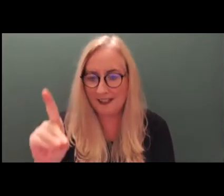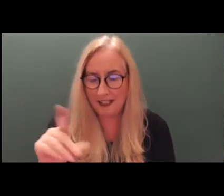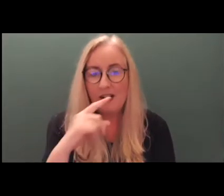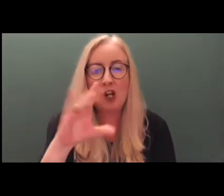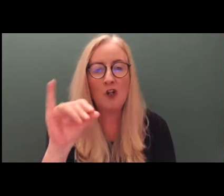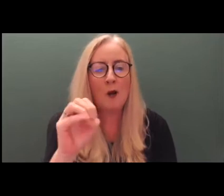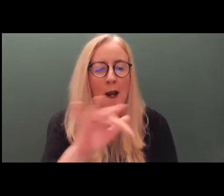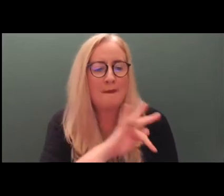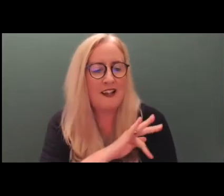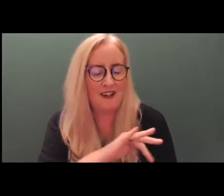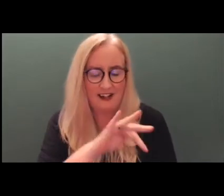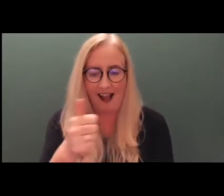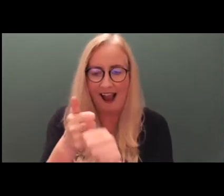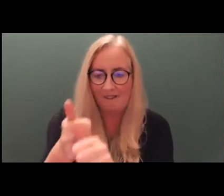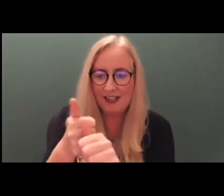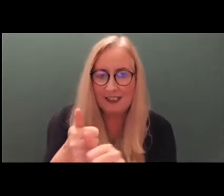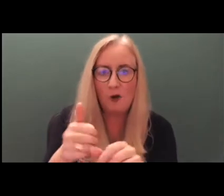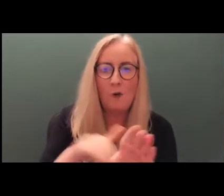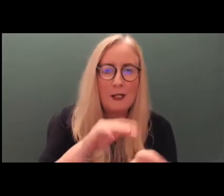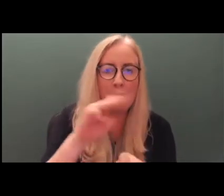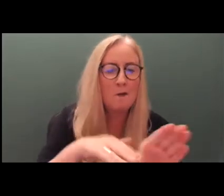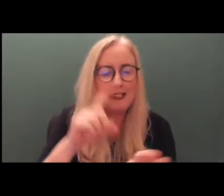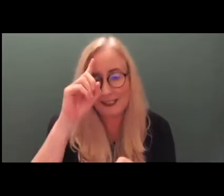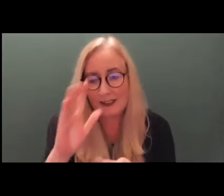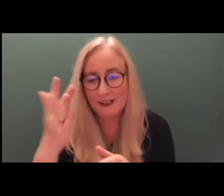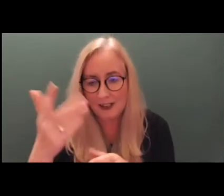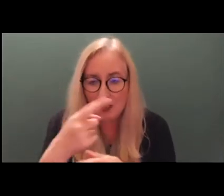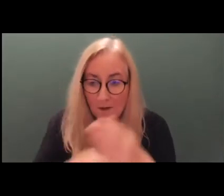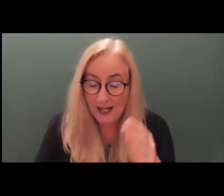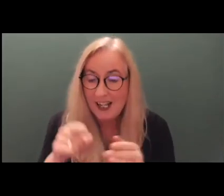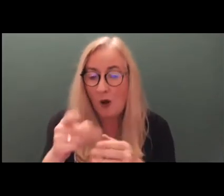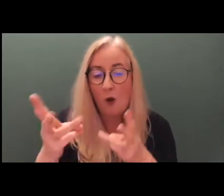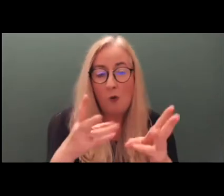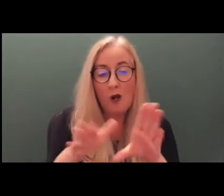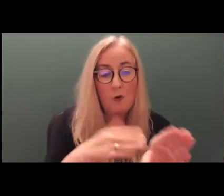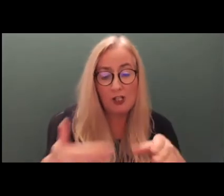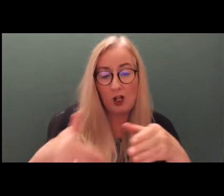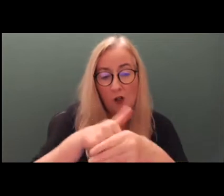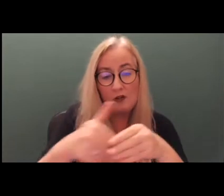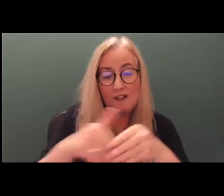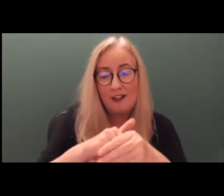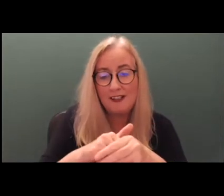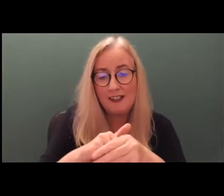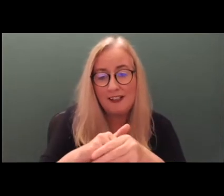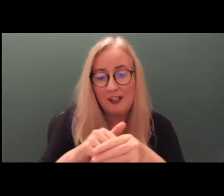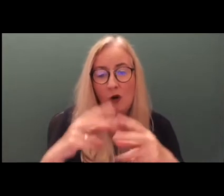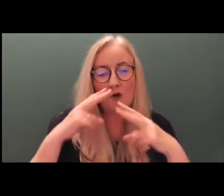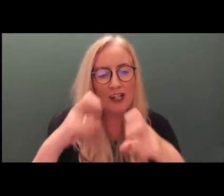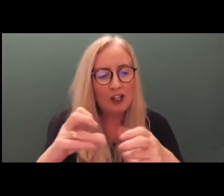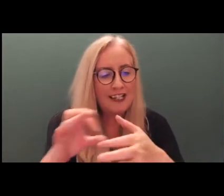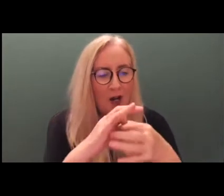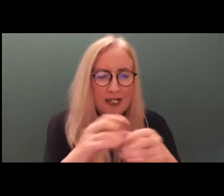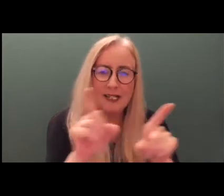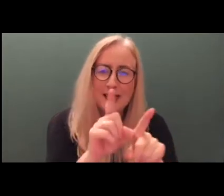-advocate and an advocate for people with intellectual disabilities. He has worked with the Inclusive Research Network also, and like myself,